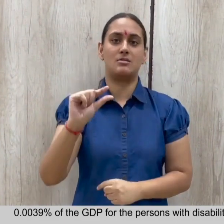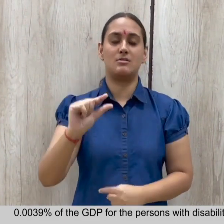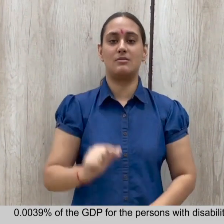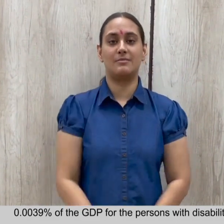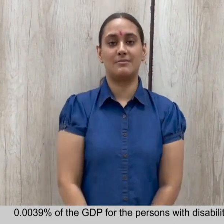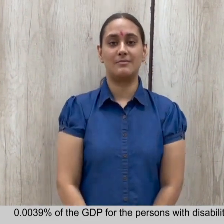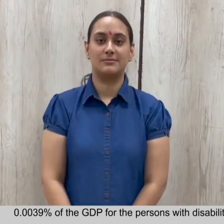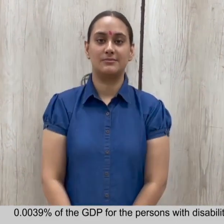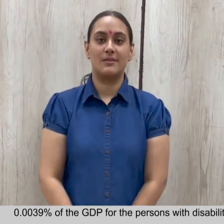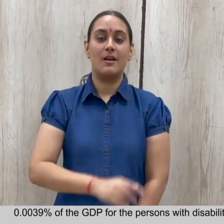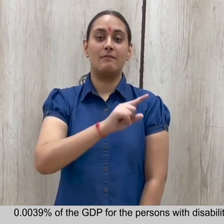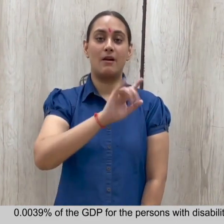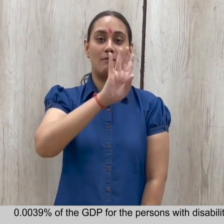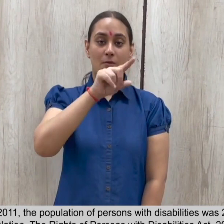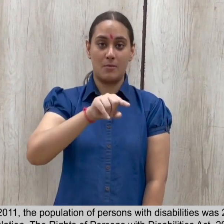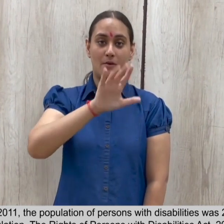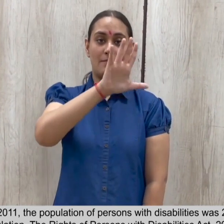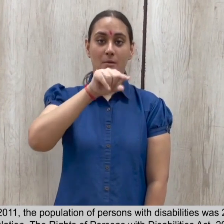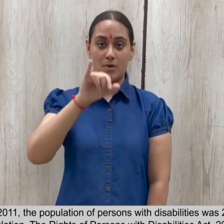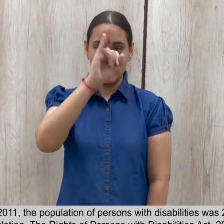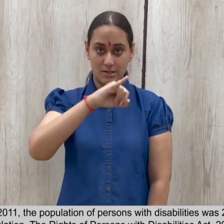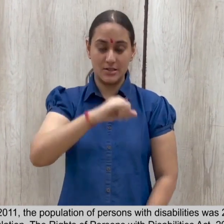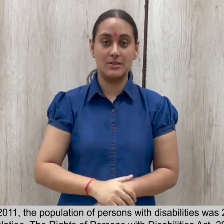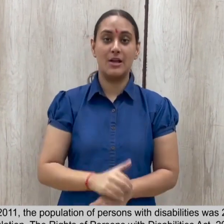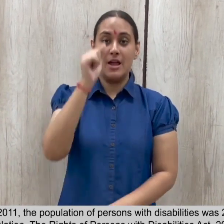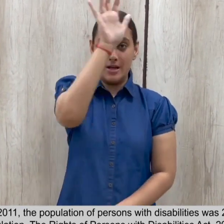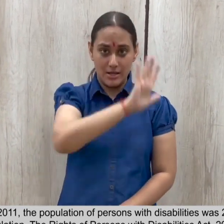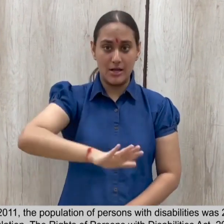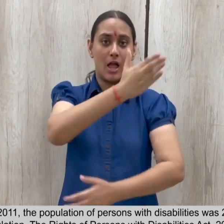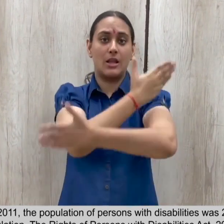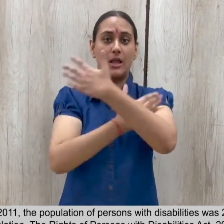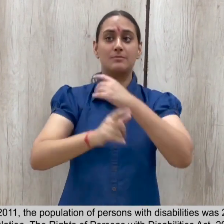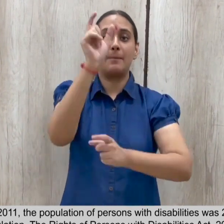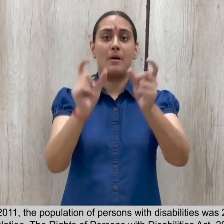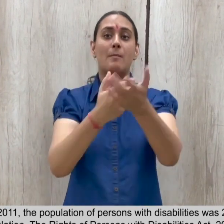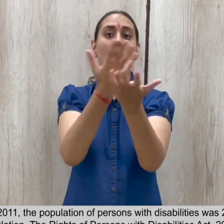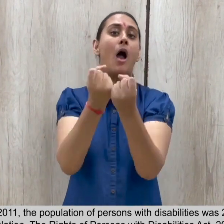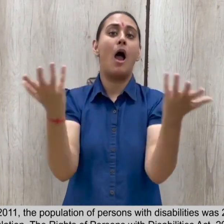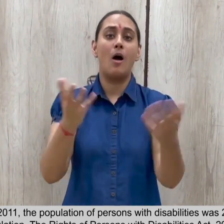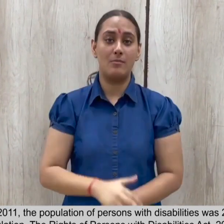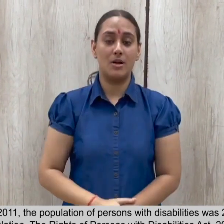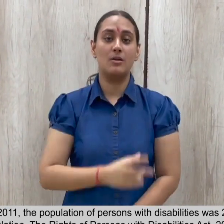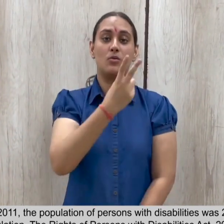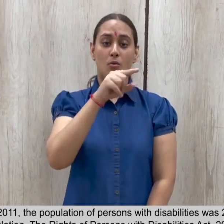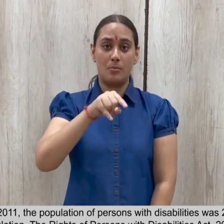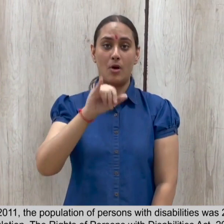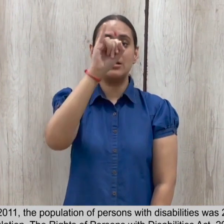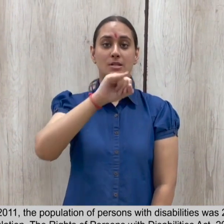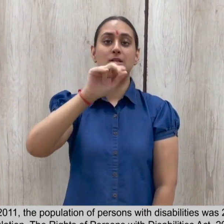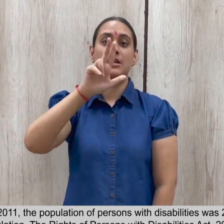persons with disabilities. 14.5.6 As per census 2011, the population of persons with